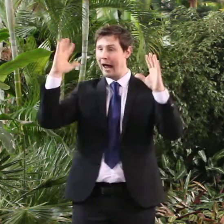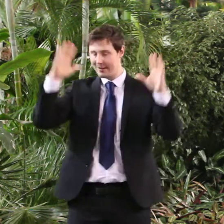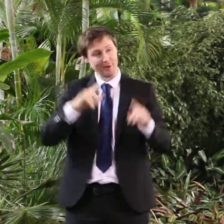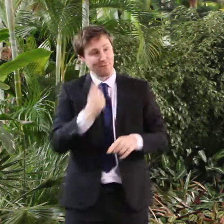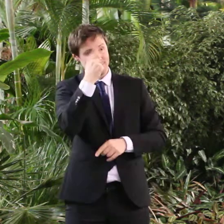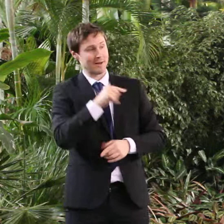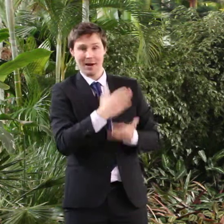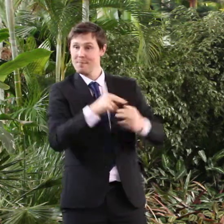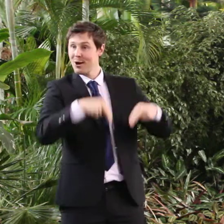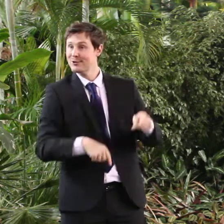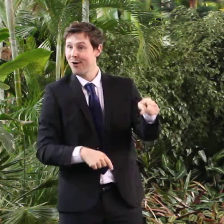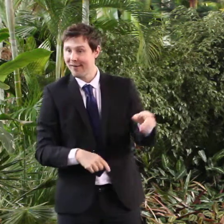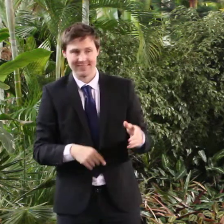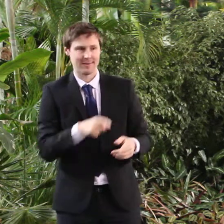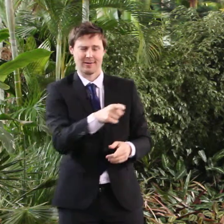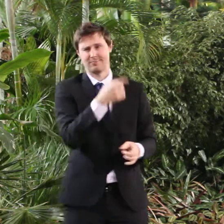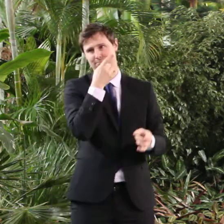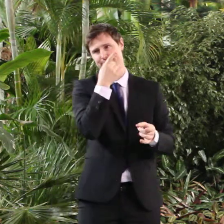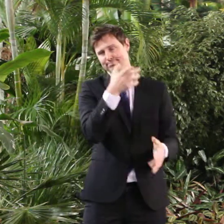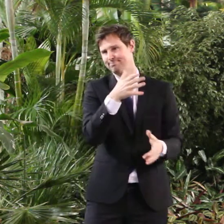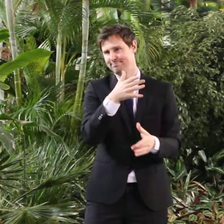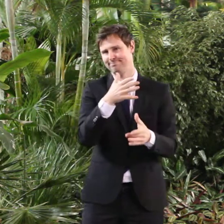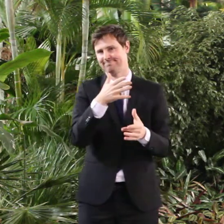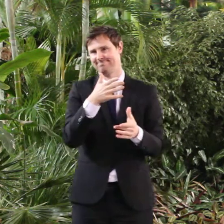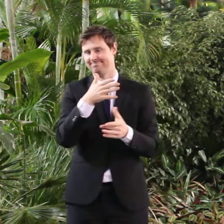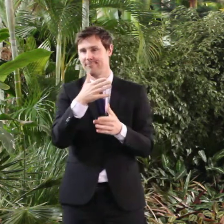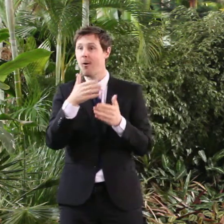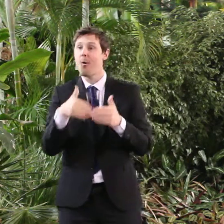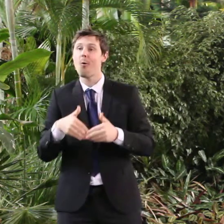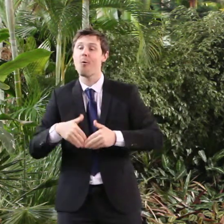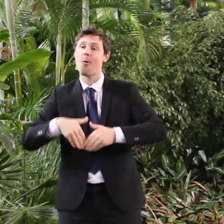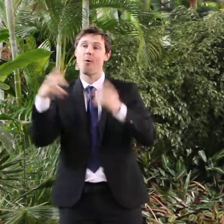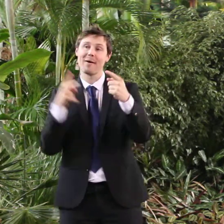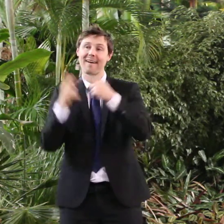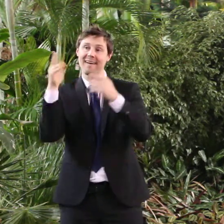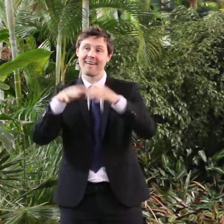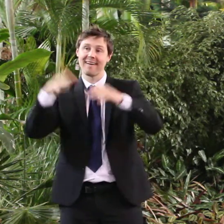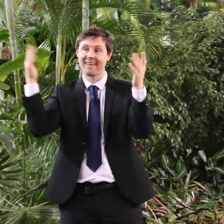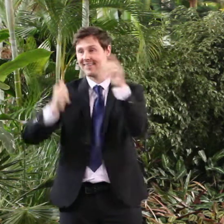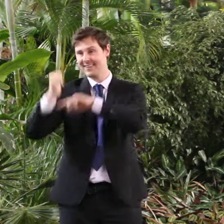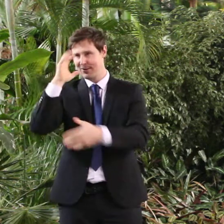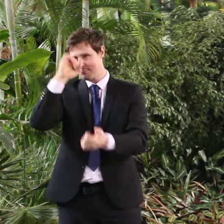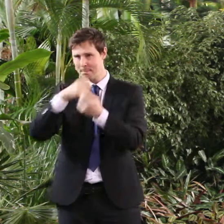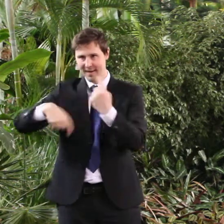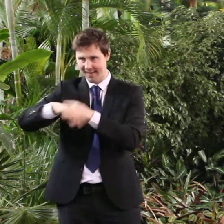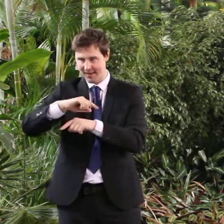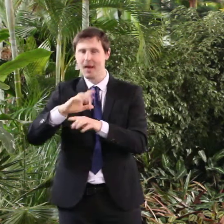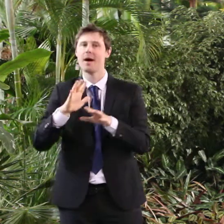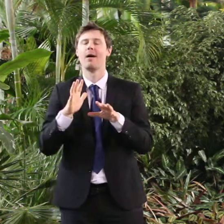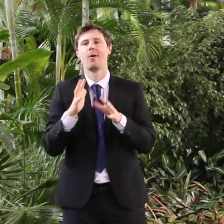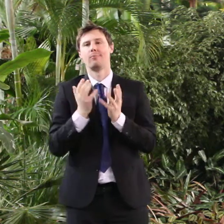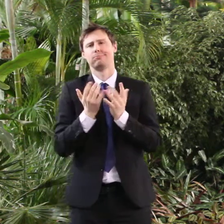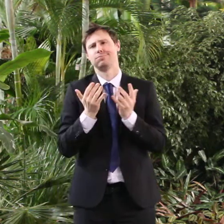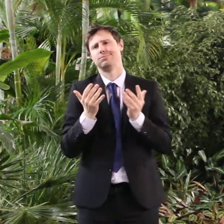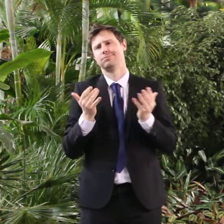Absolutely brilliant. The dog's played a wonderful role in the opening ceremony as well, you might recall. But a whole host of